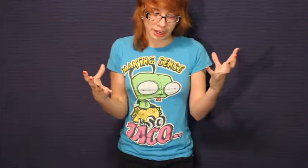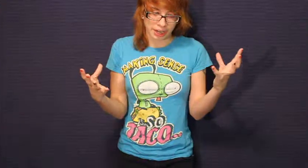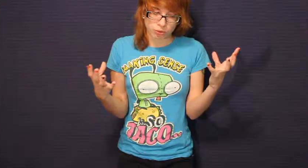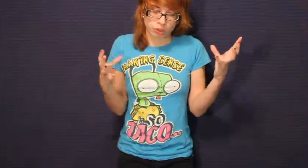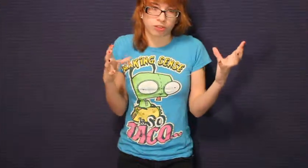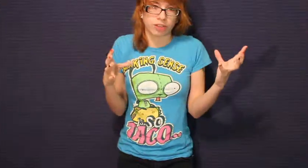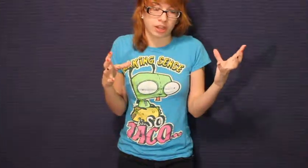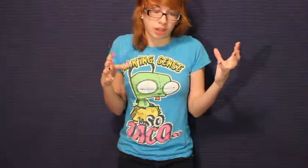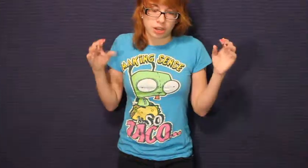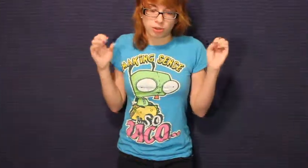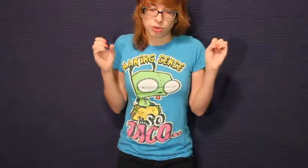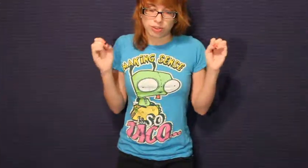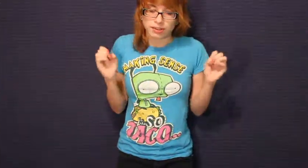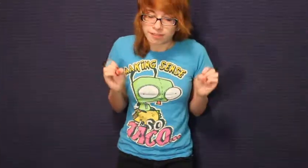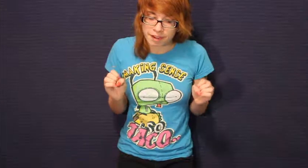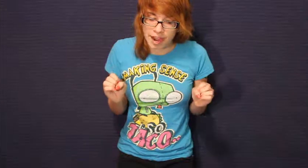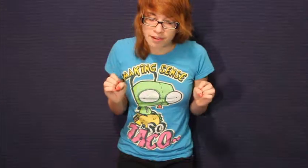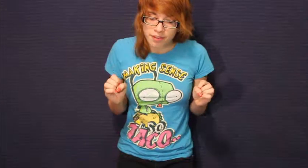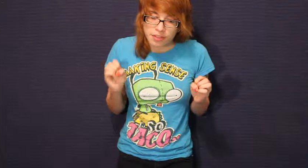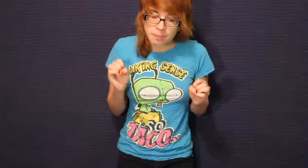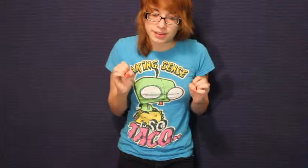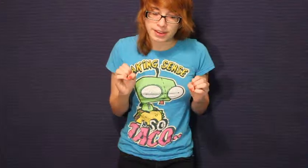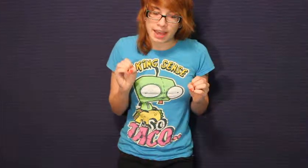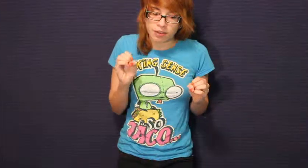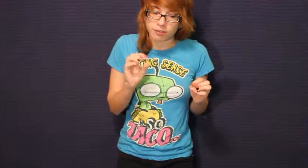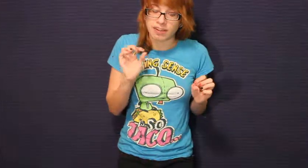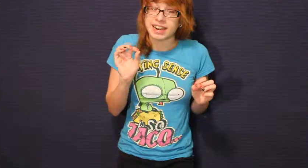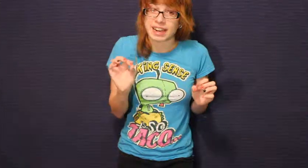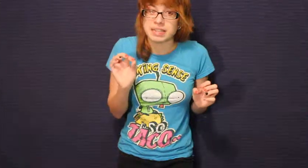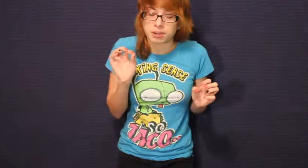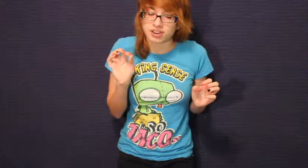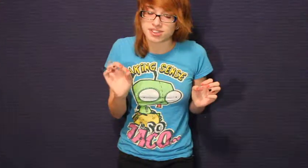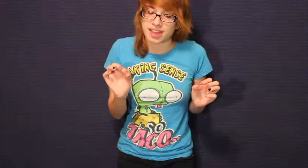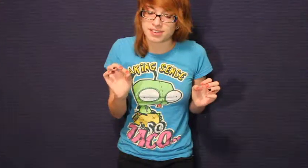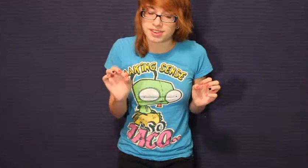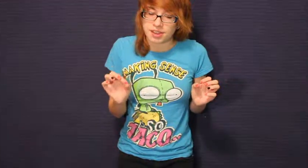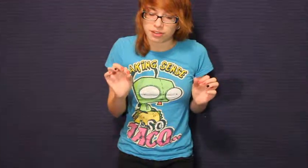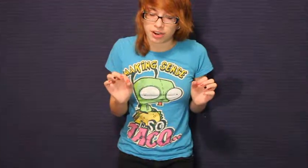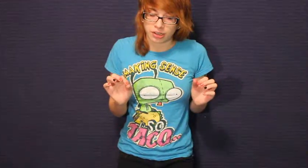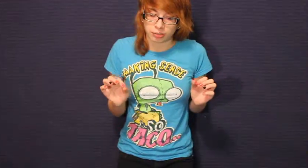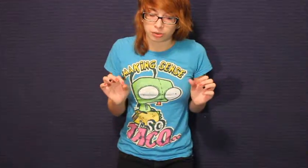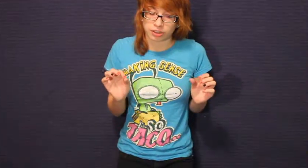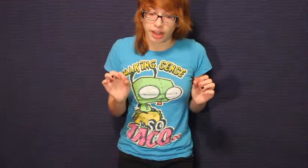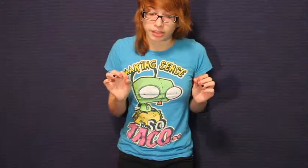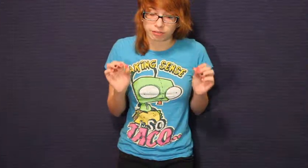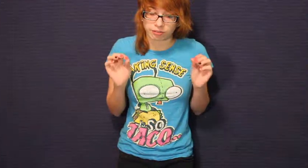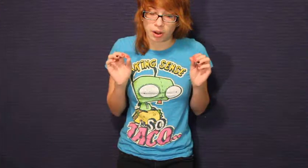headquarters thing. In 2005 they put to death over 90 percent of their animals collected from